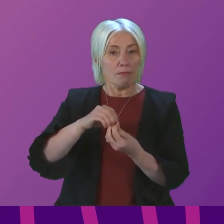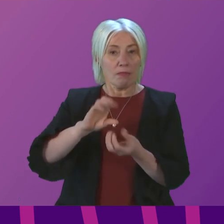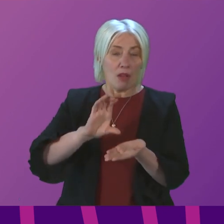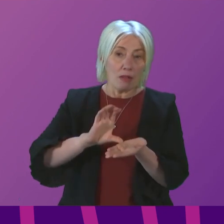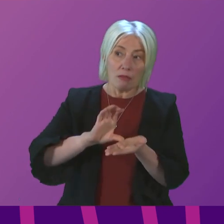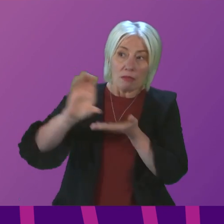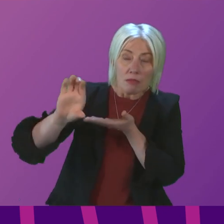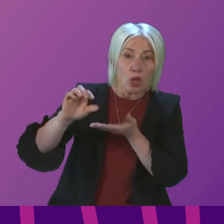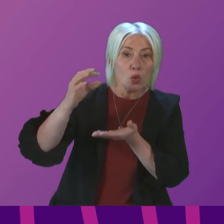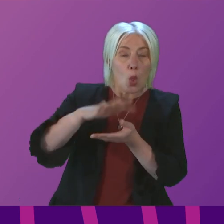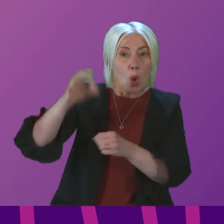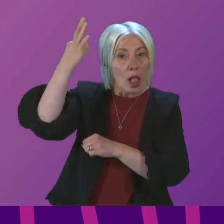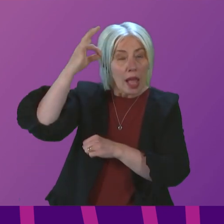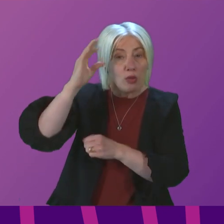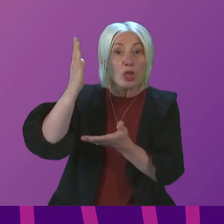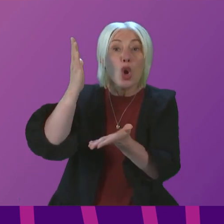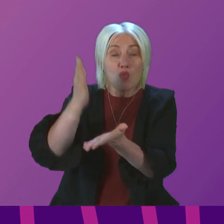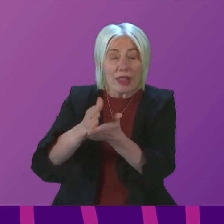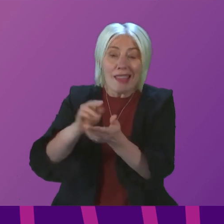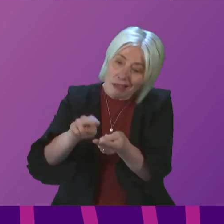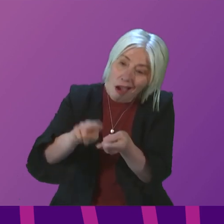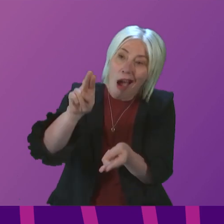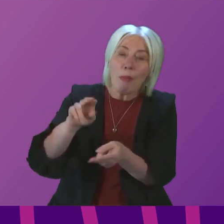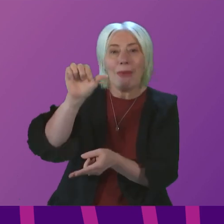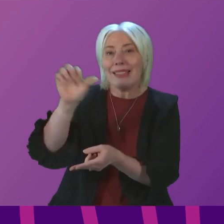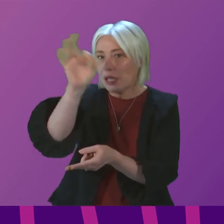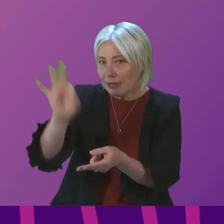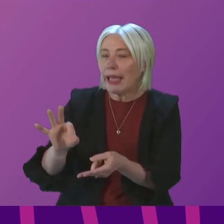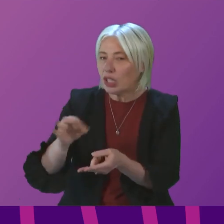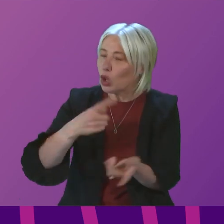for local councils is up in real terms by 6%.